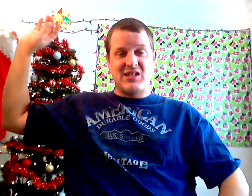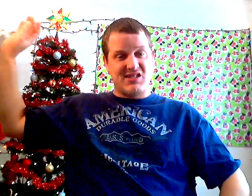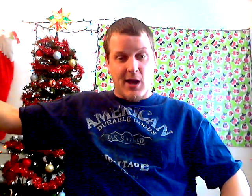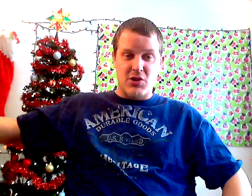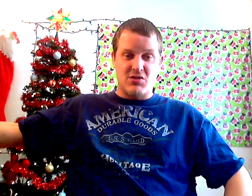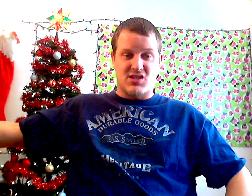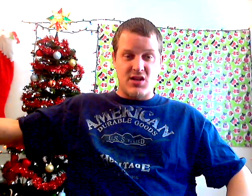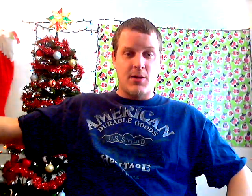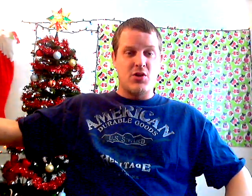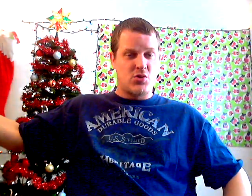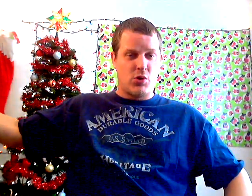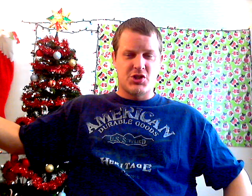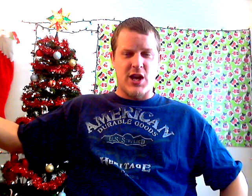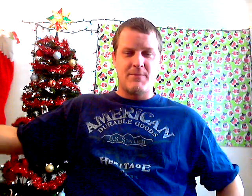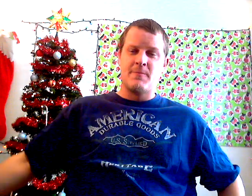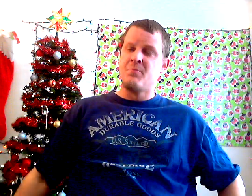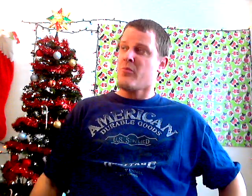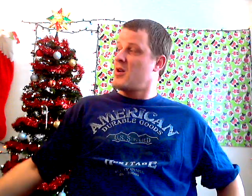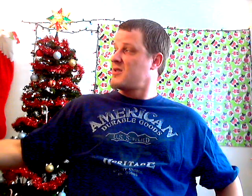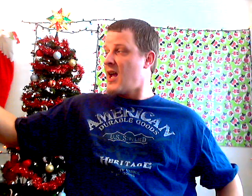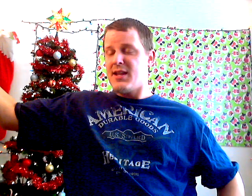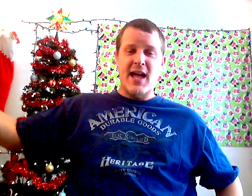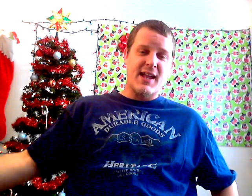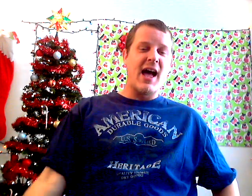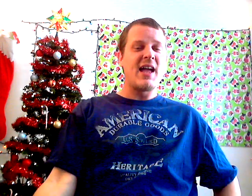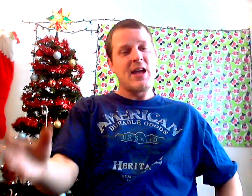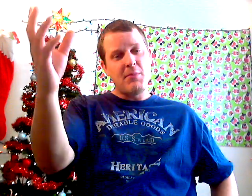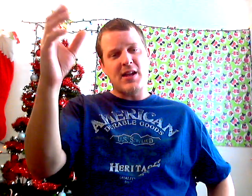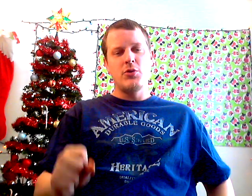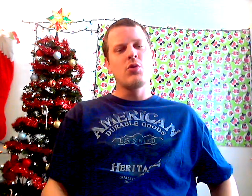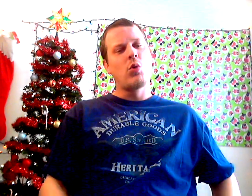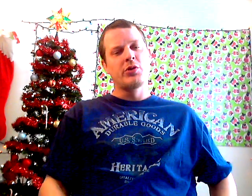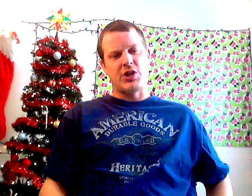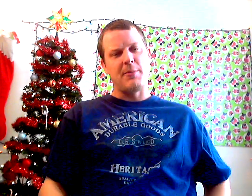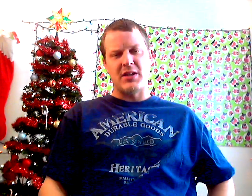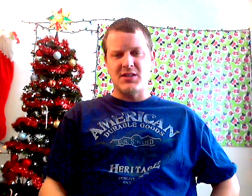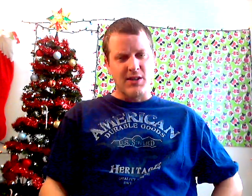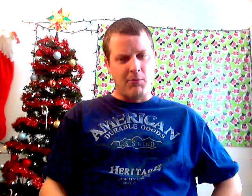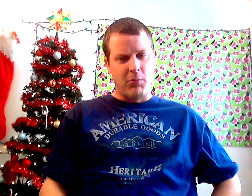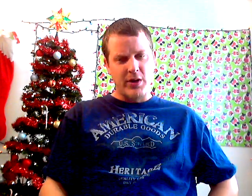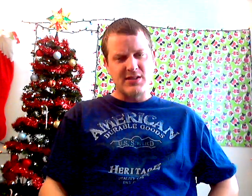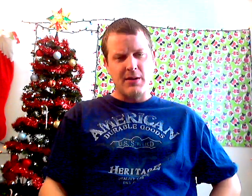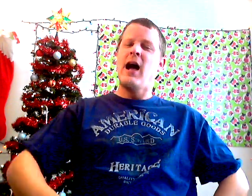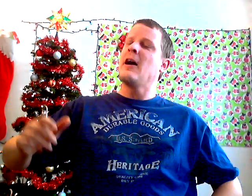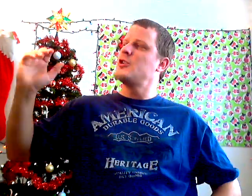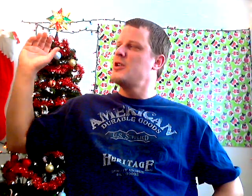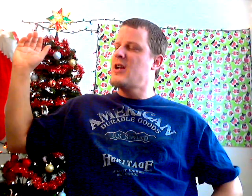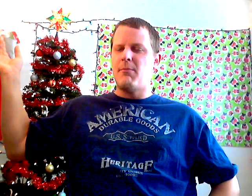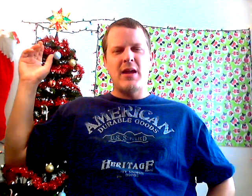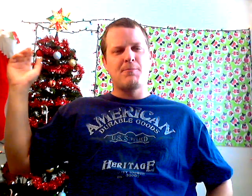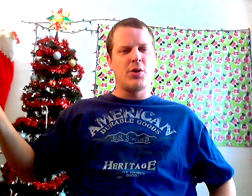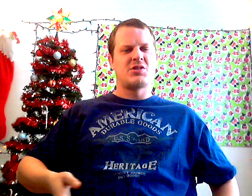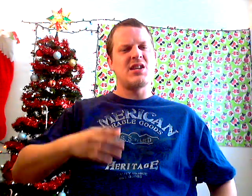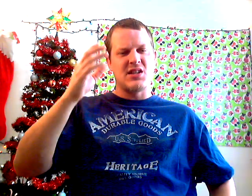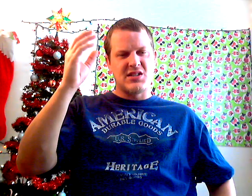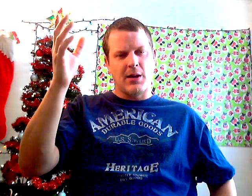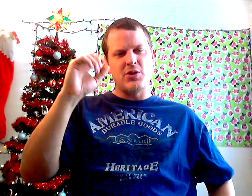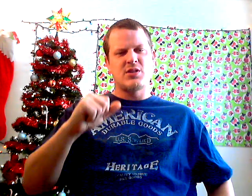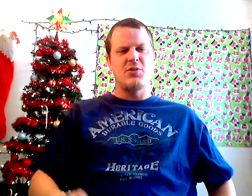once WCW's world champion, take that guy and make him your world champion at some point in time? How could you not make Booker T the WWE